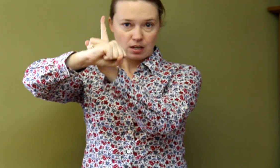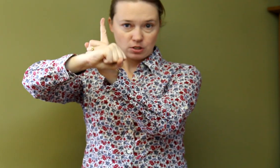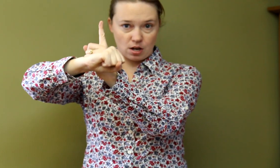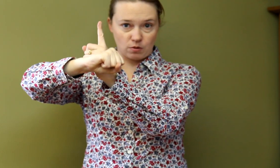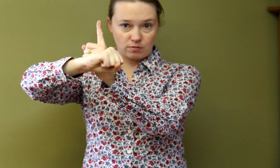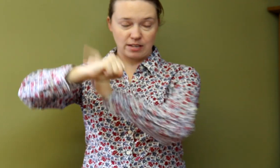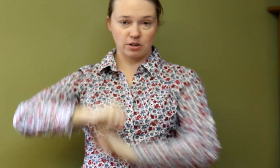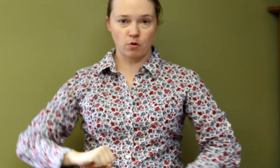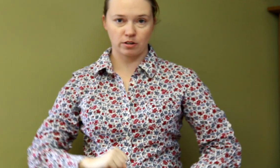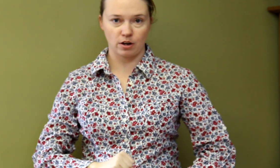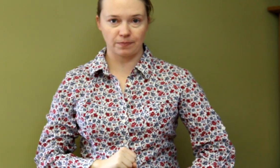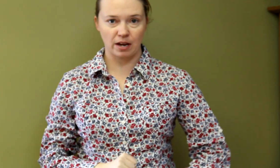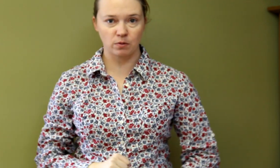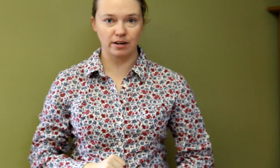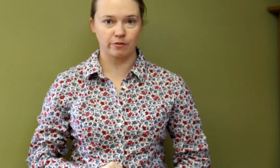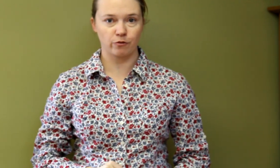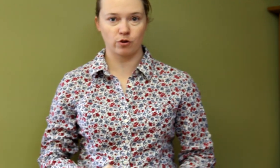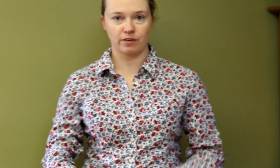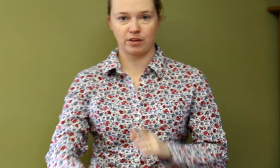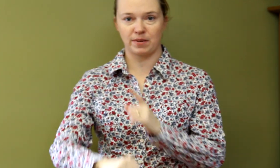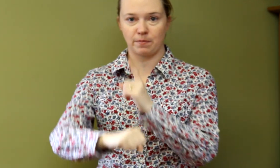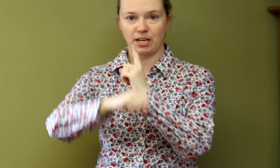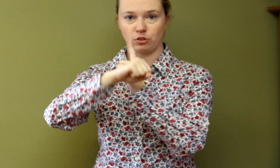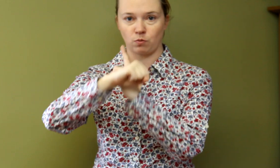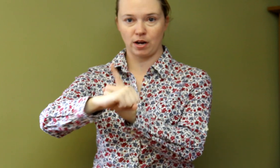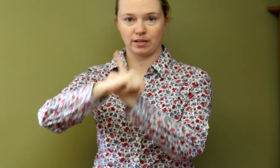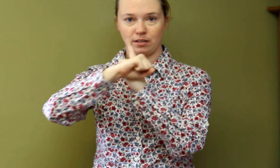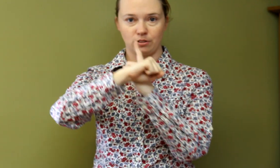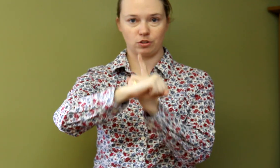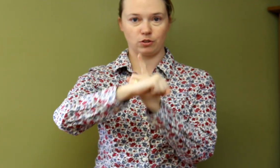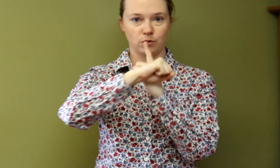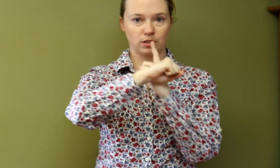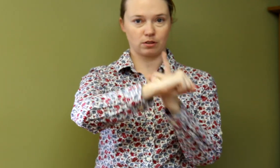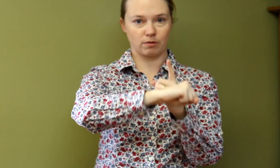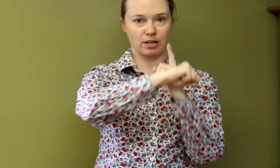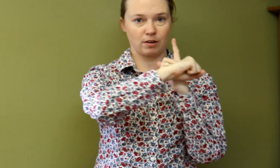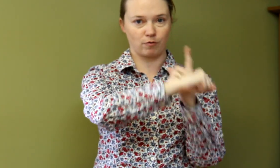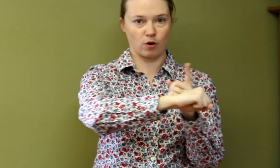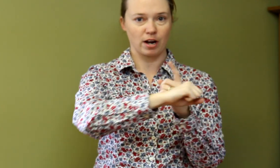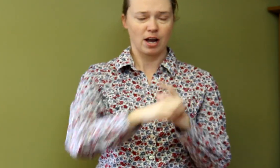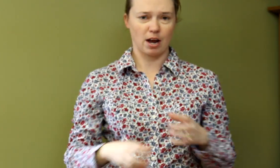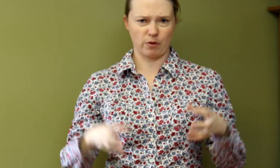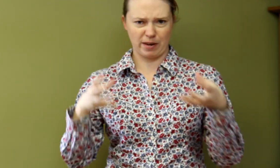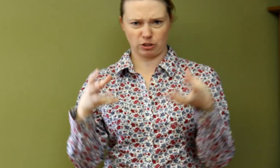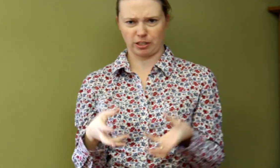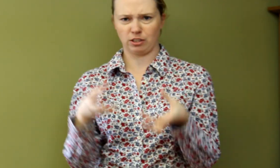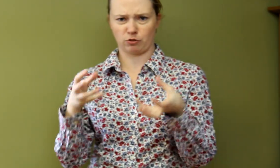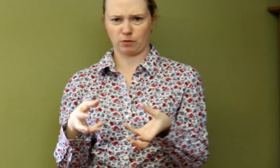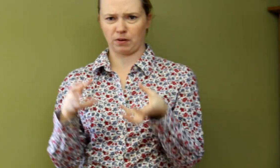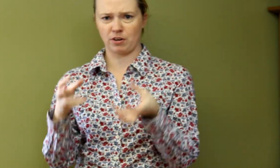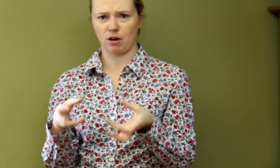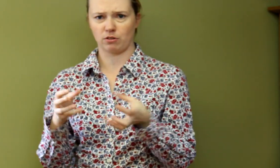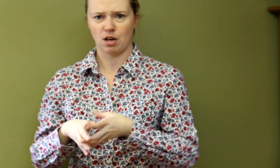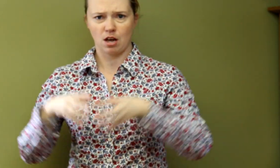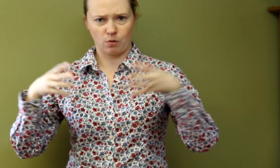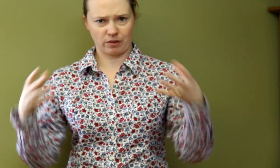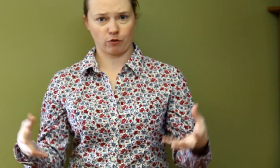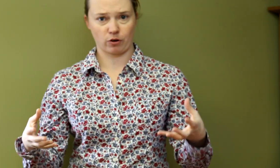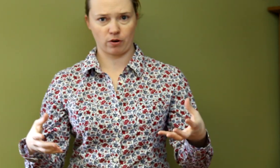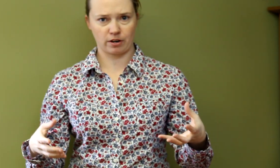So that's our quarter note, and we're going have four of them in a measure, one, two, three, four. And we measure each group of notes with four quarter